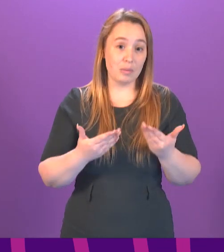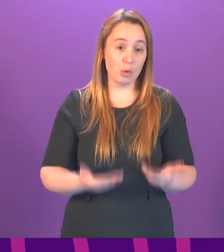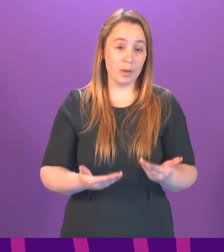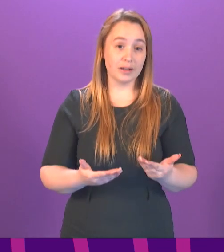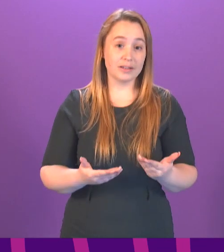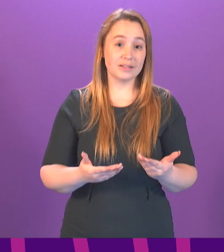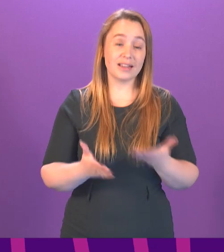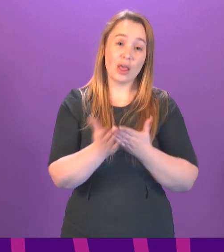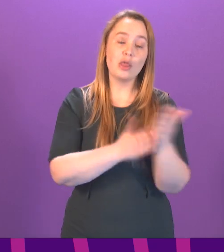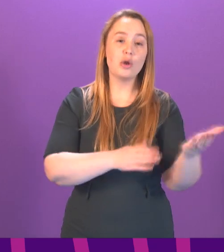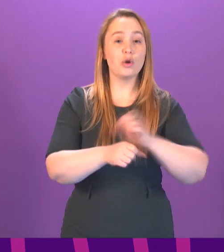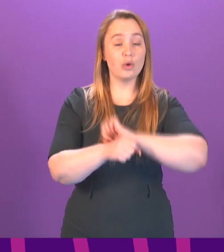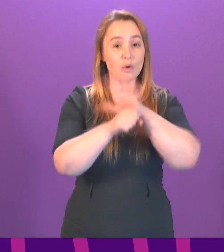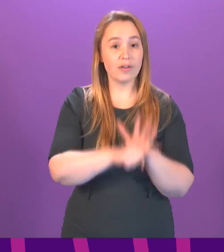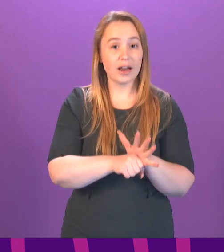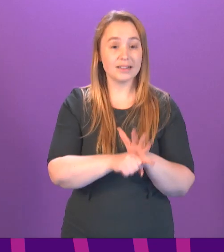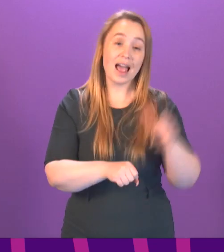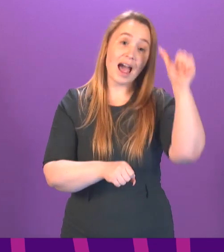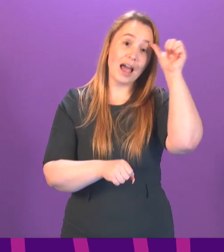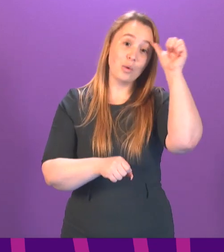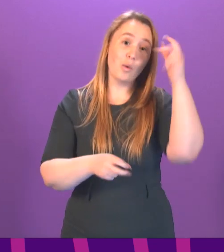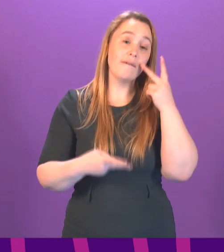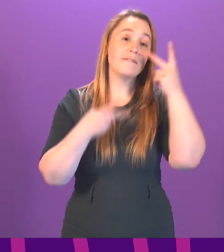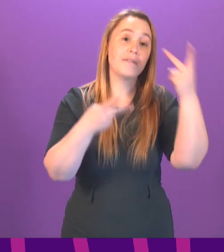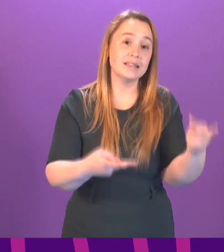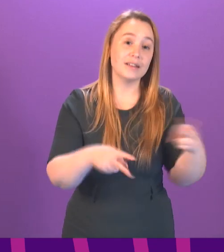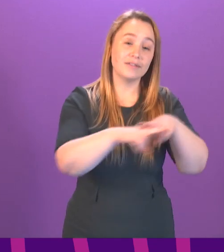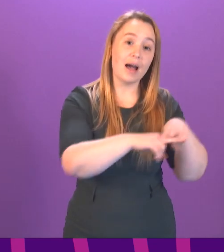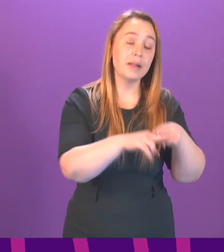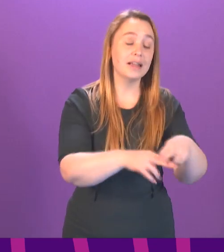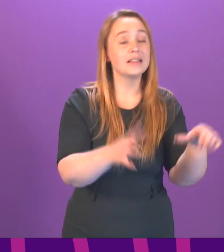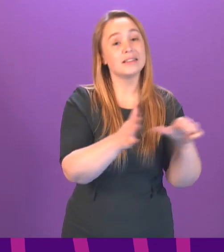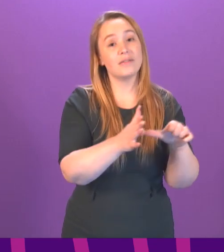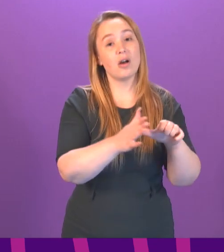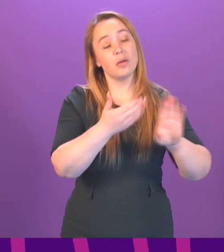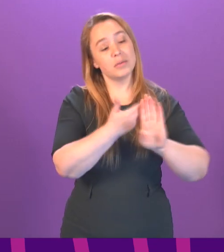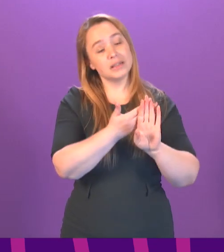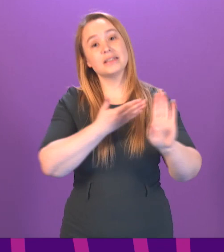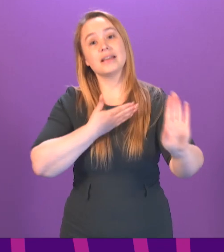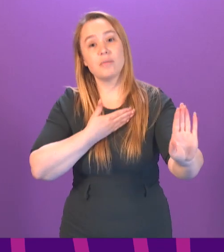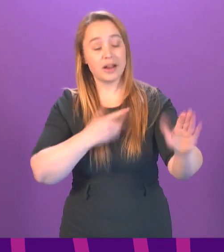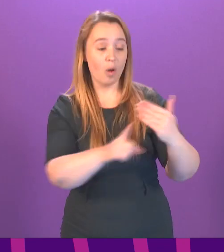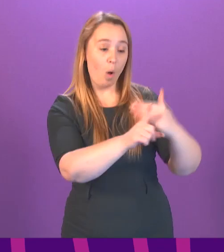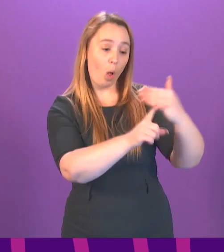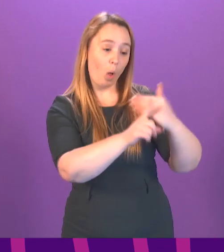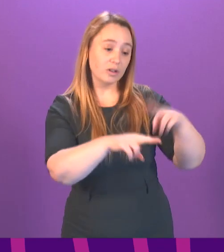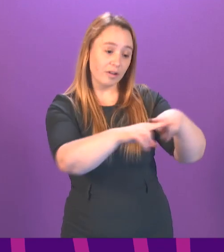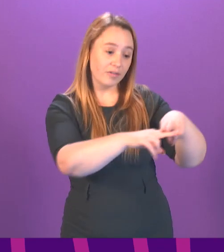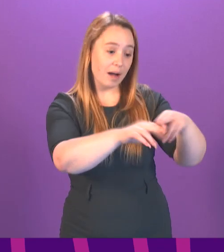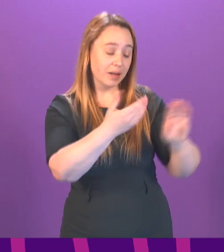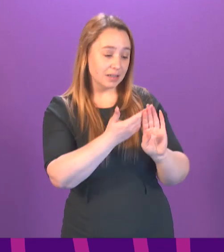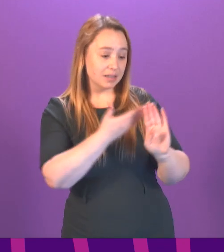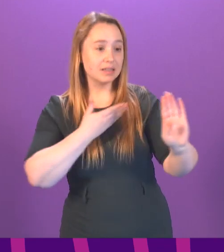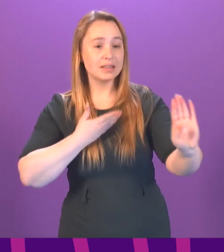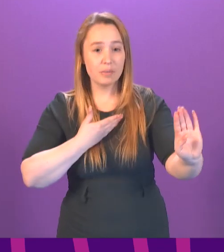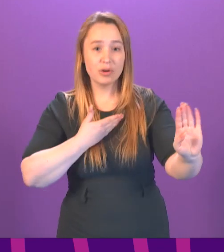as a result of this pandemic, I know that this is one of the most difficult people who are separated from older relatives, generally people who are